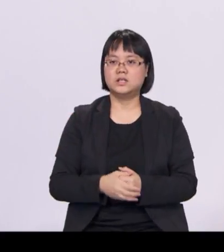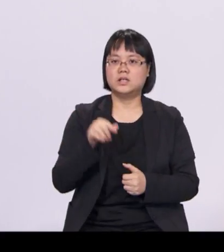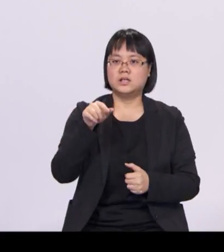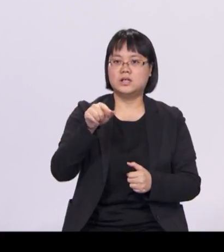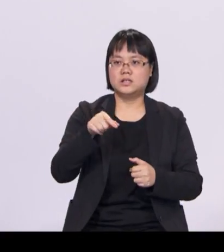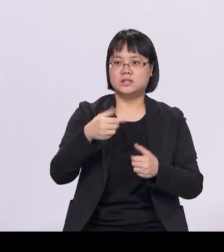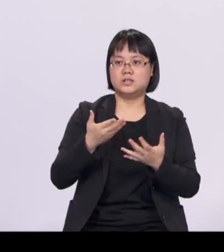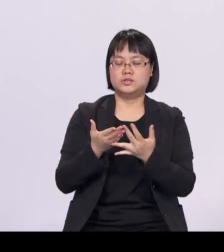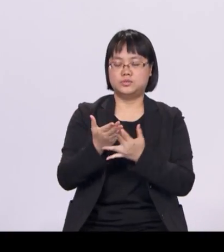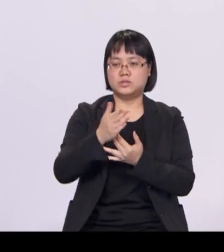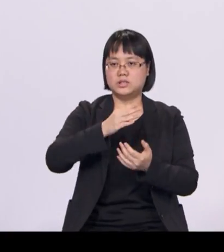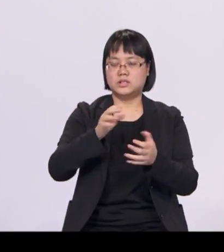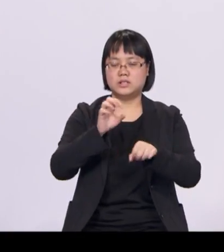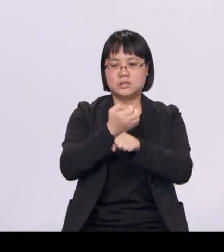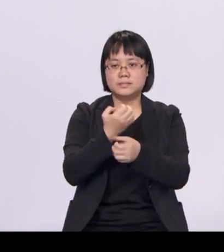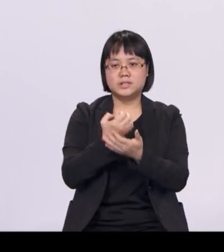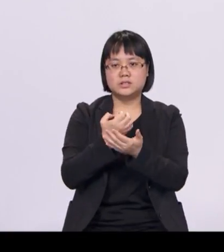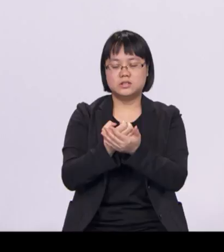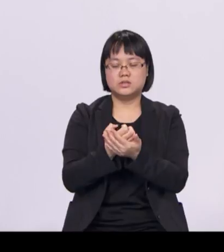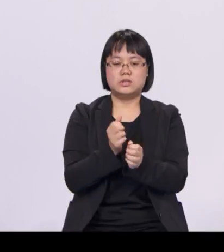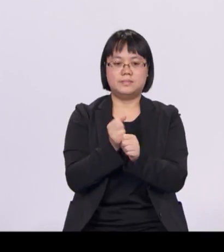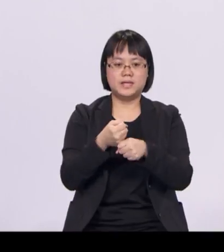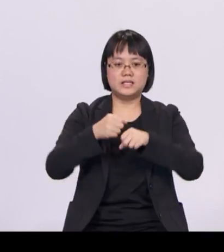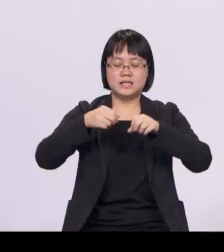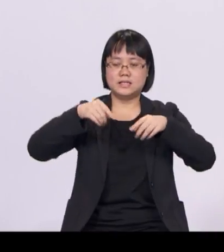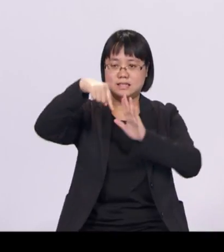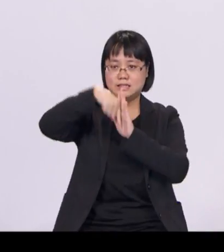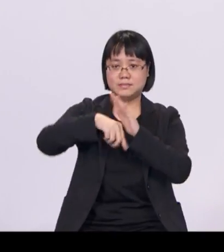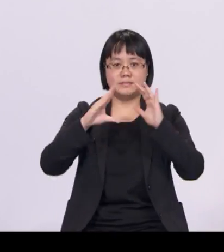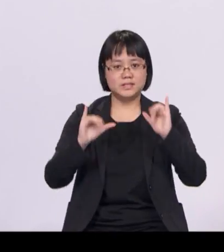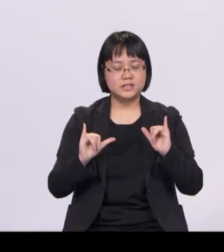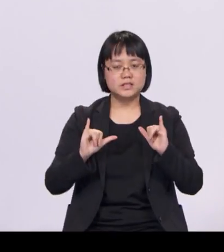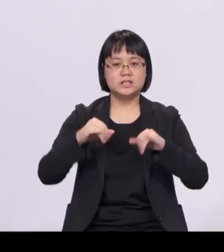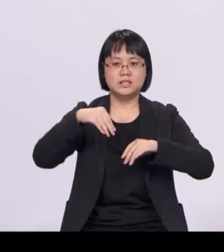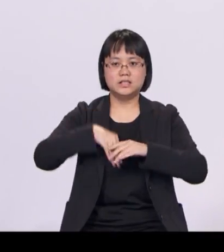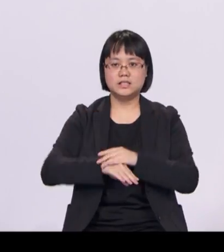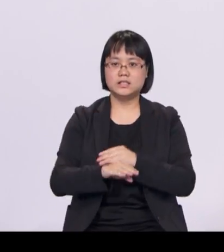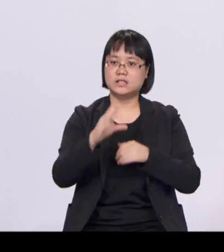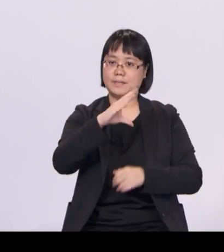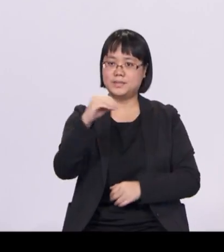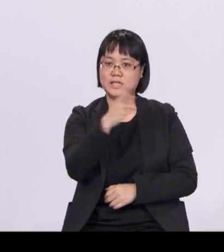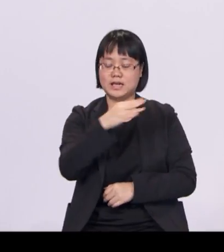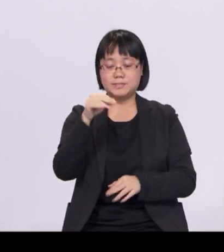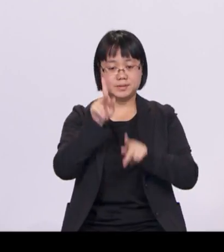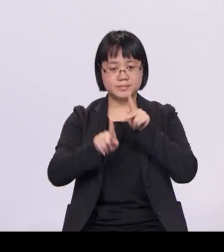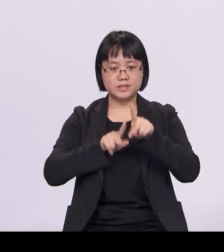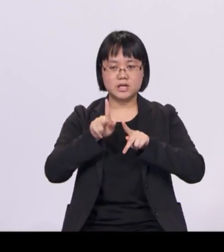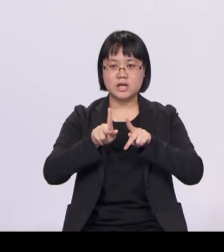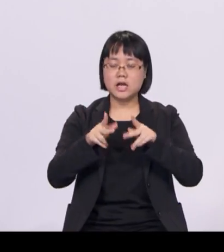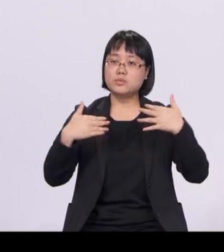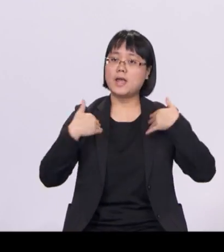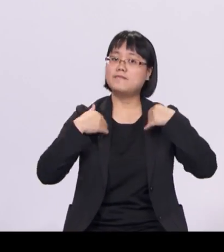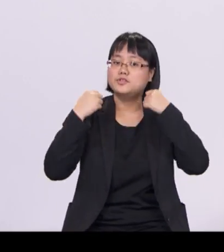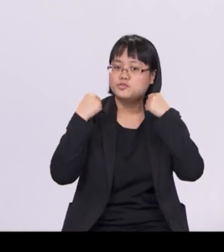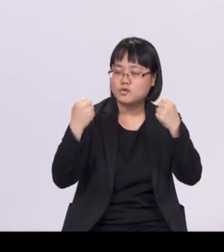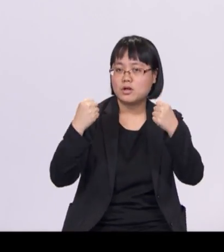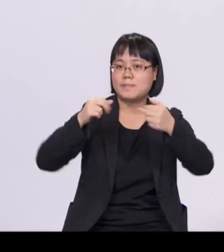economy, building deep capabilities in our firms and people, and forging strong partnerships locally and abroad,